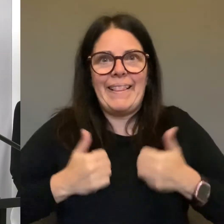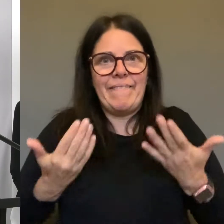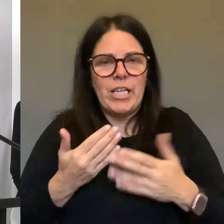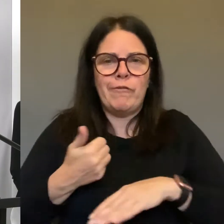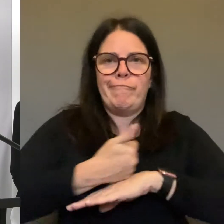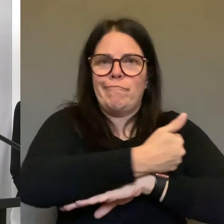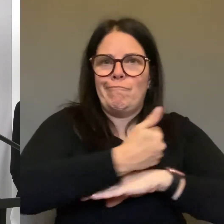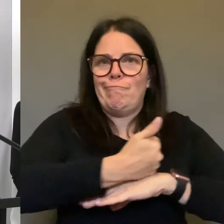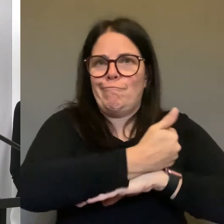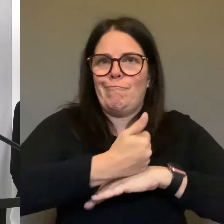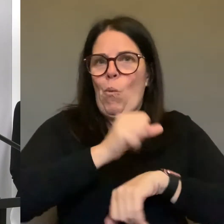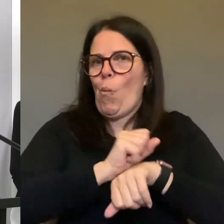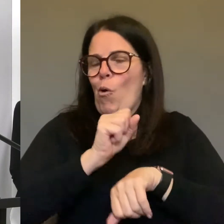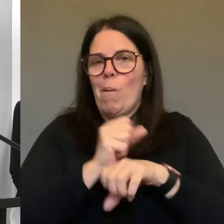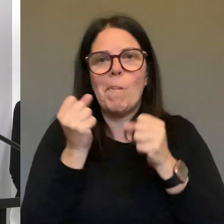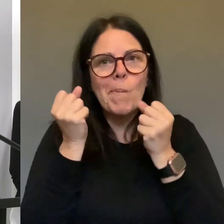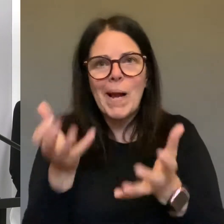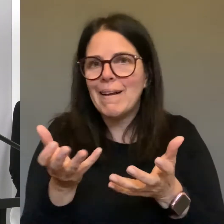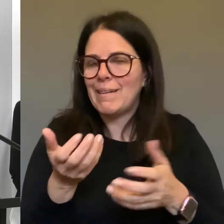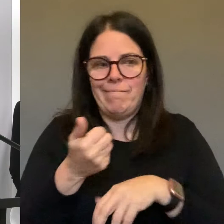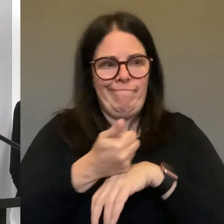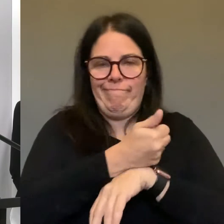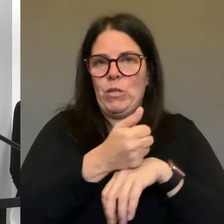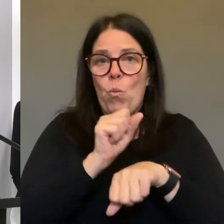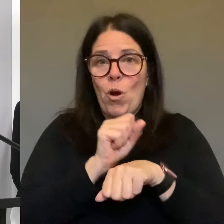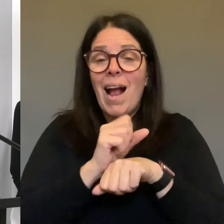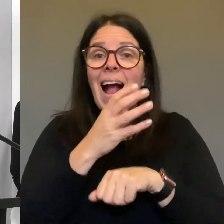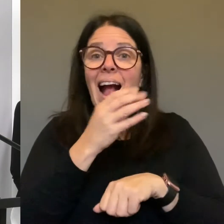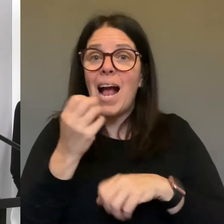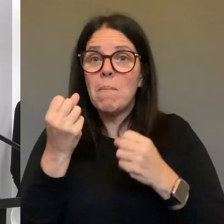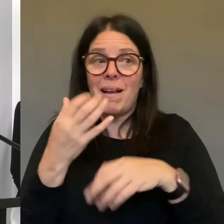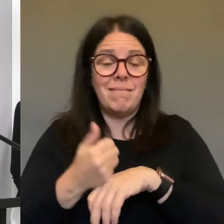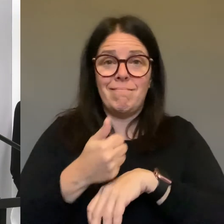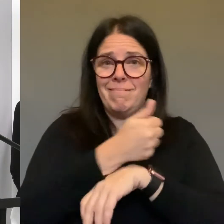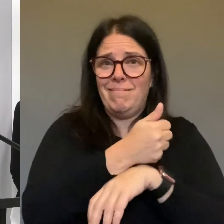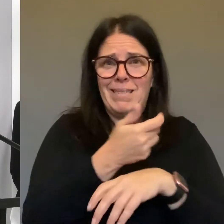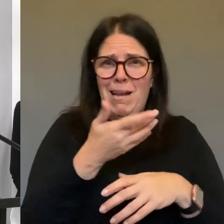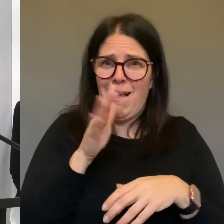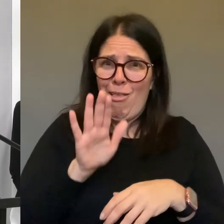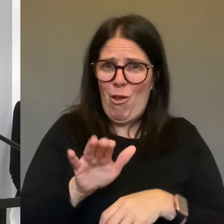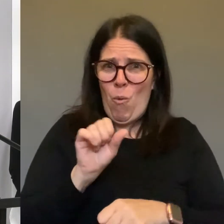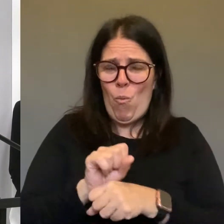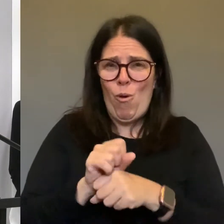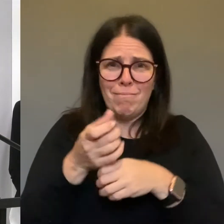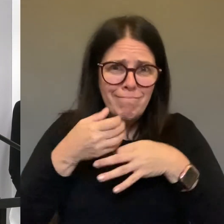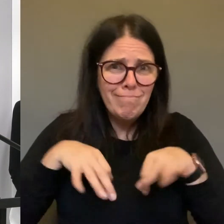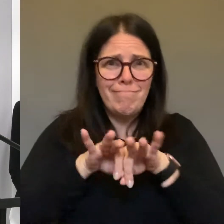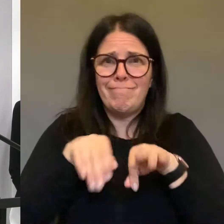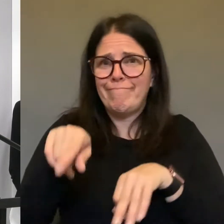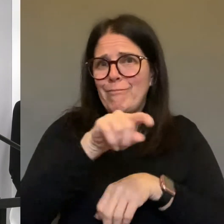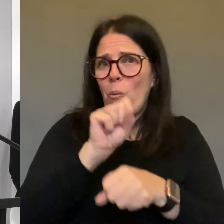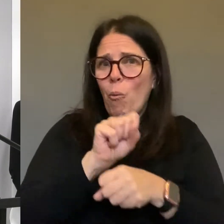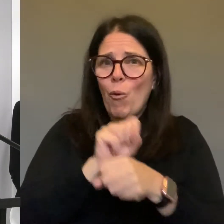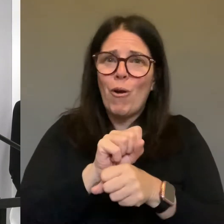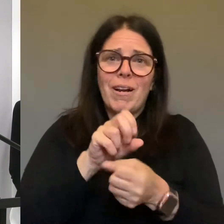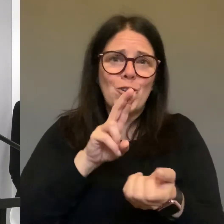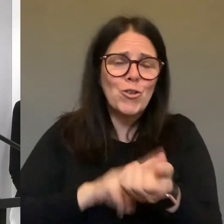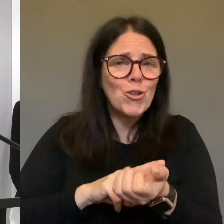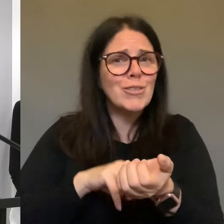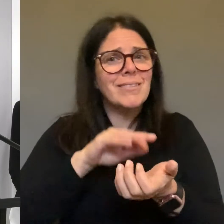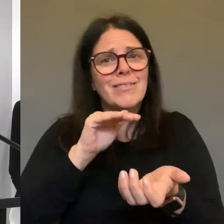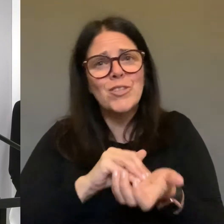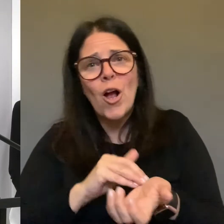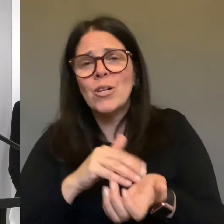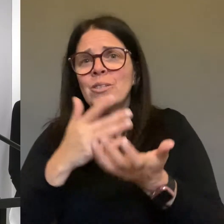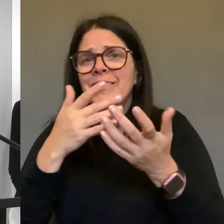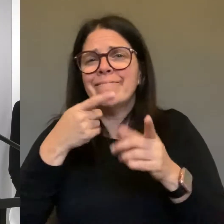And as I said earlier, many of them are providing essential services, essential care of the people who are in Detroit and would